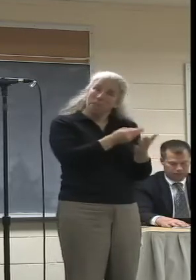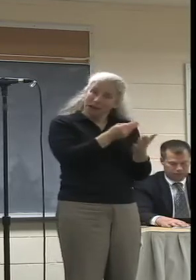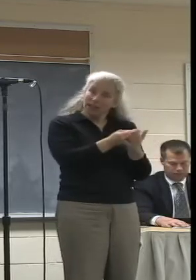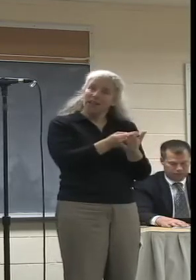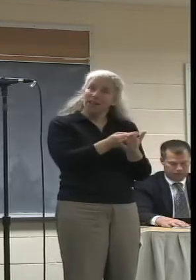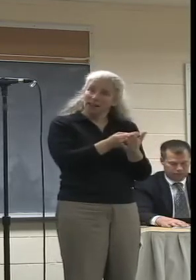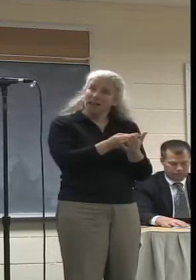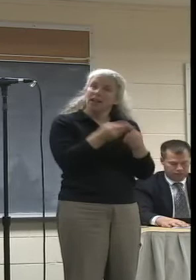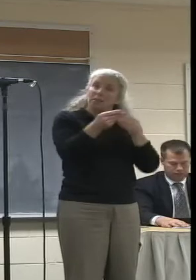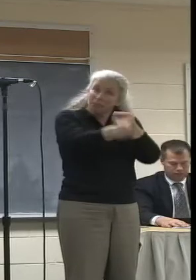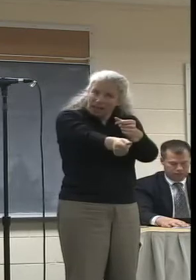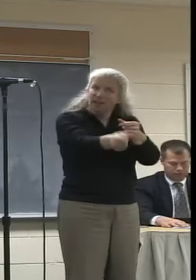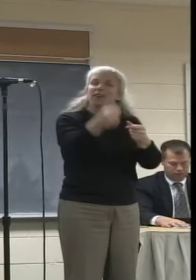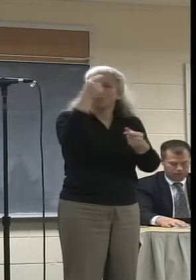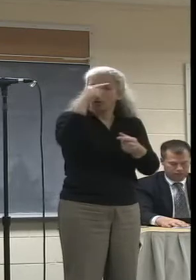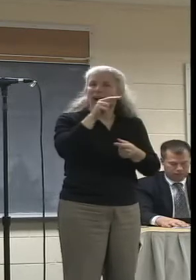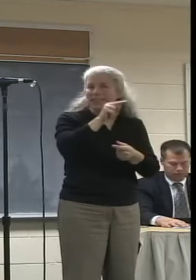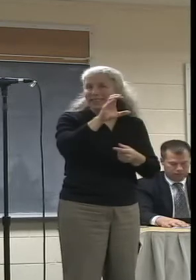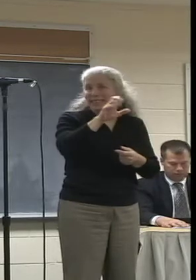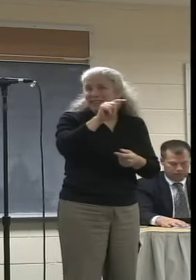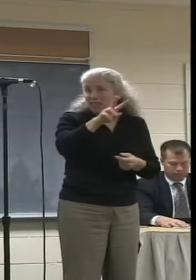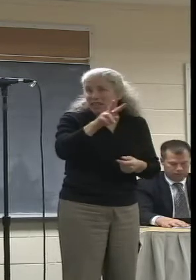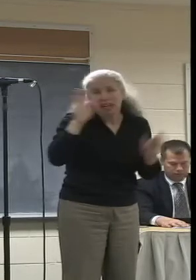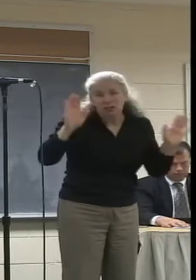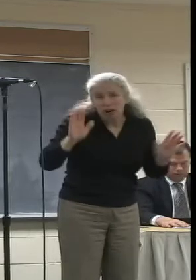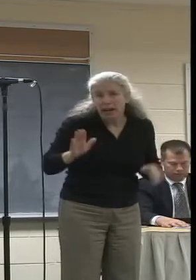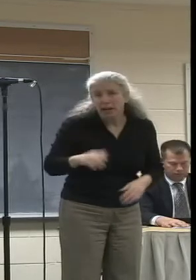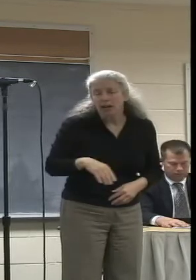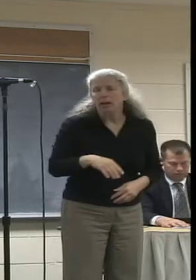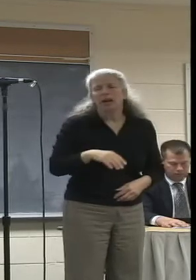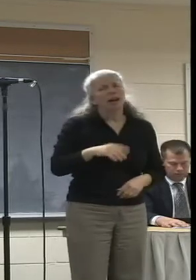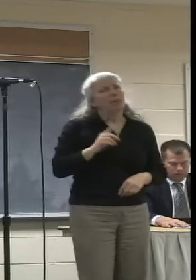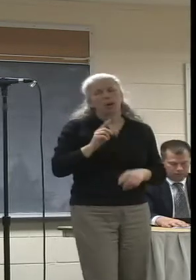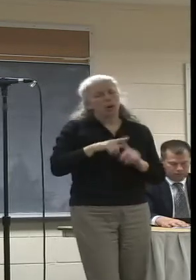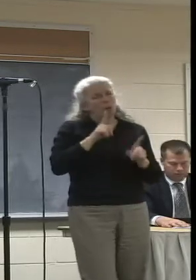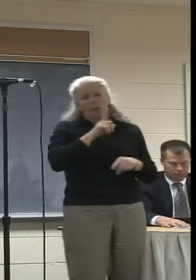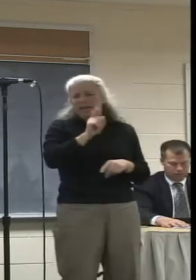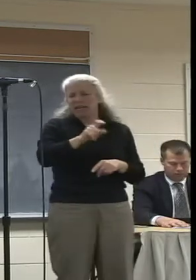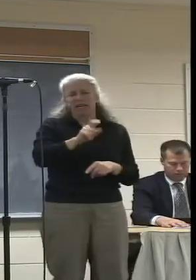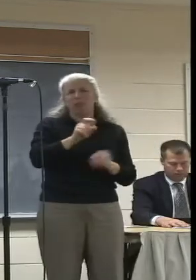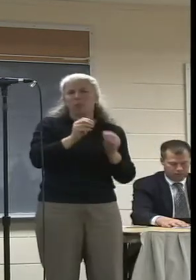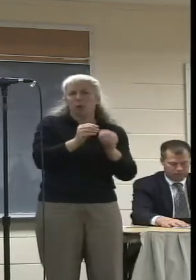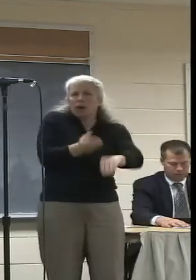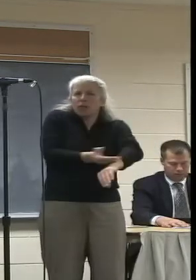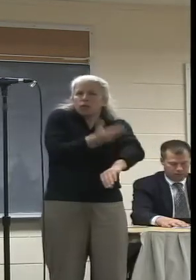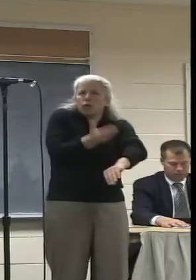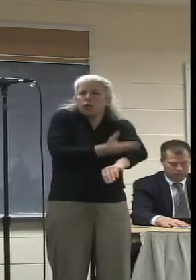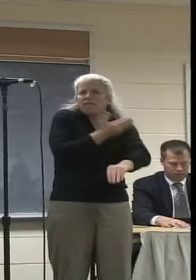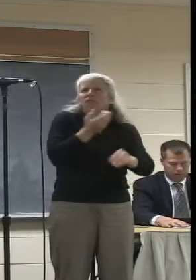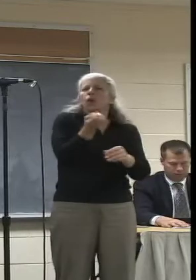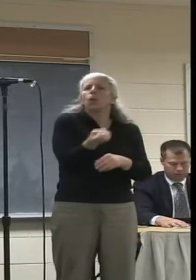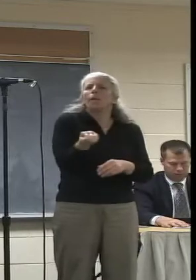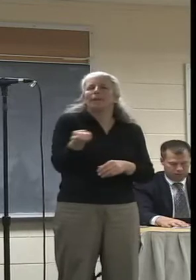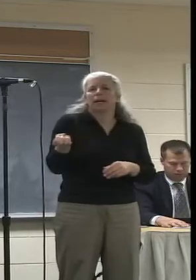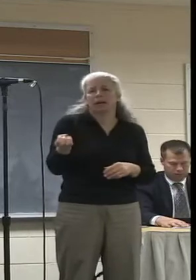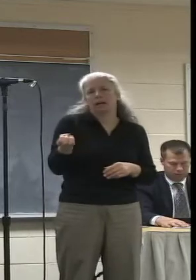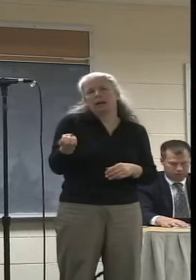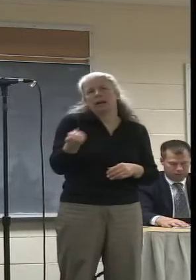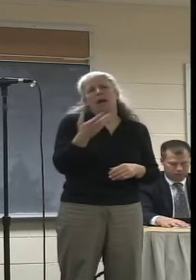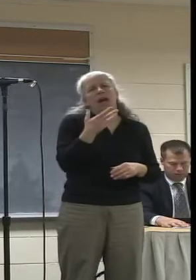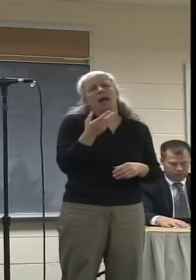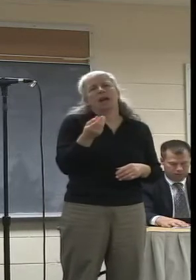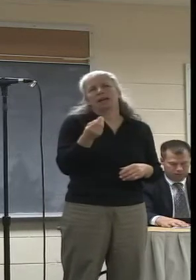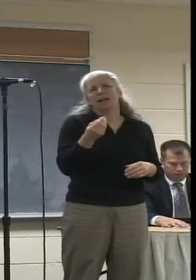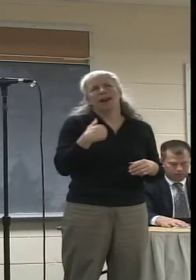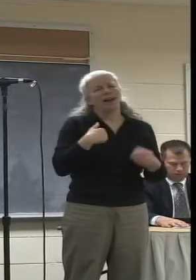NCTV. But one of the things that we really need to make sure we have is upgraded equipment. And I would